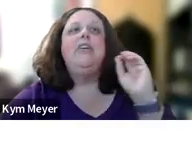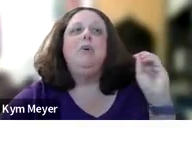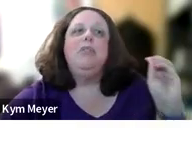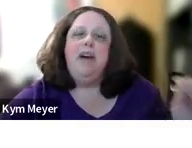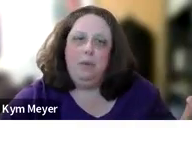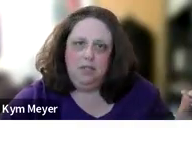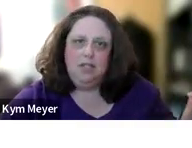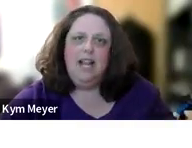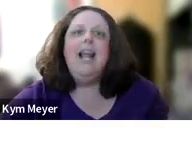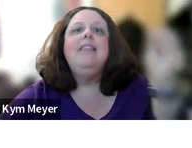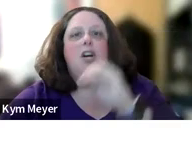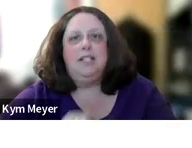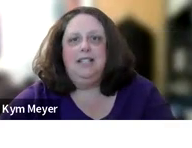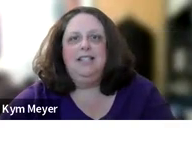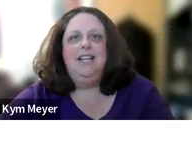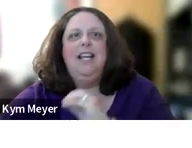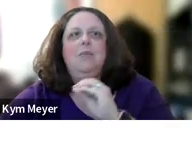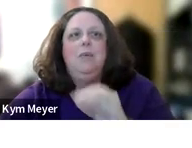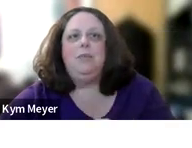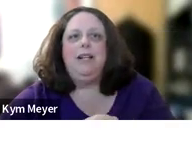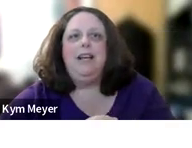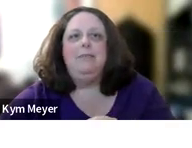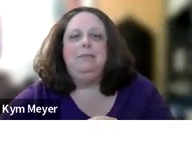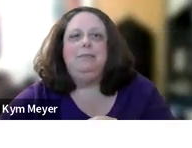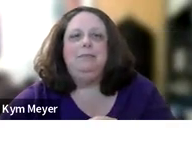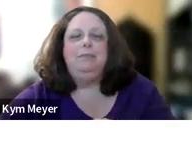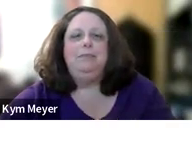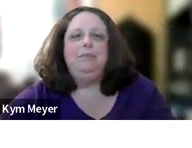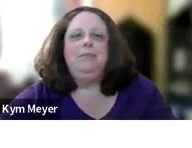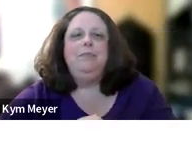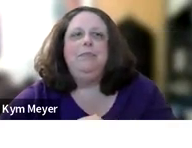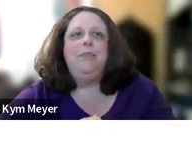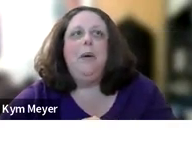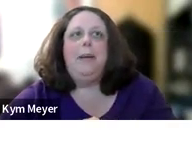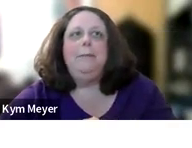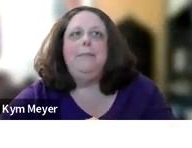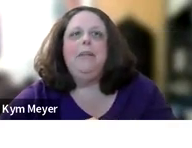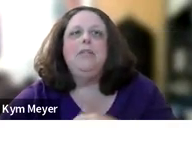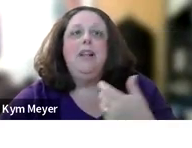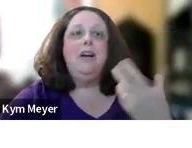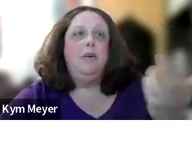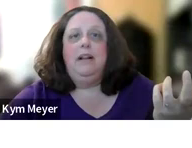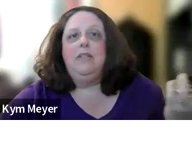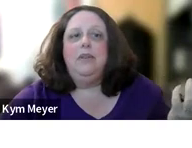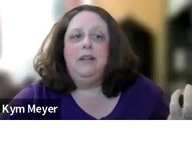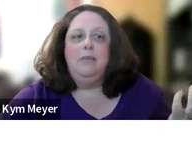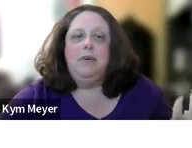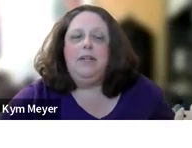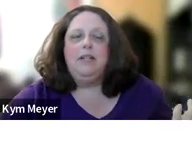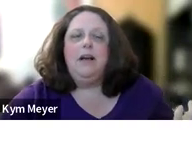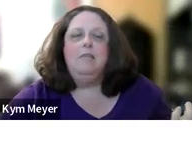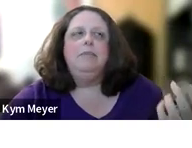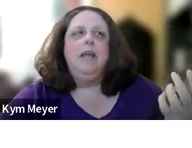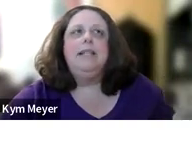You're hearing both the vowels and the consonants in what was being said. Okay. So in the